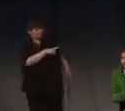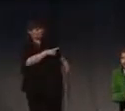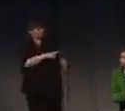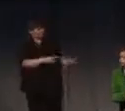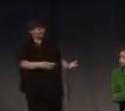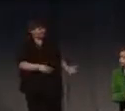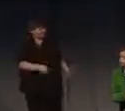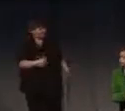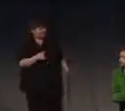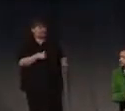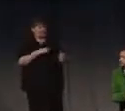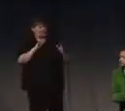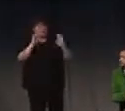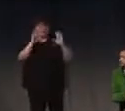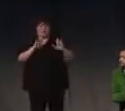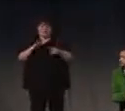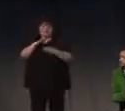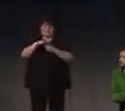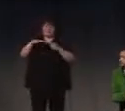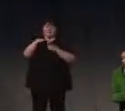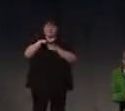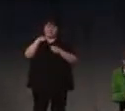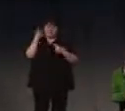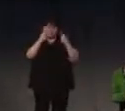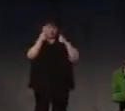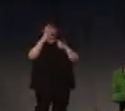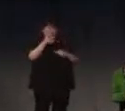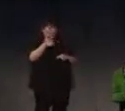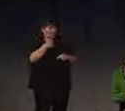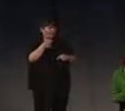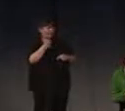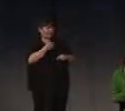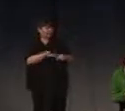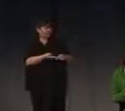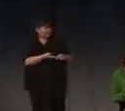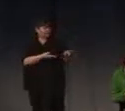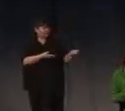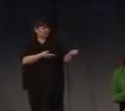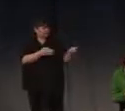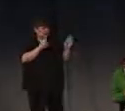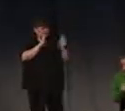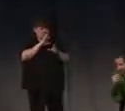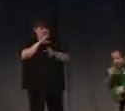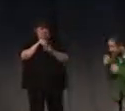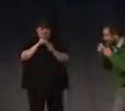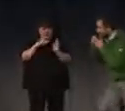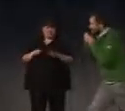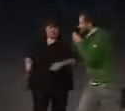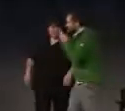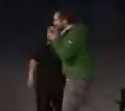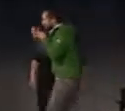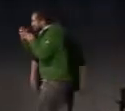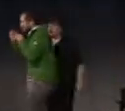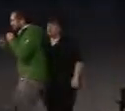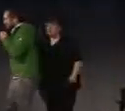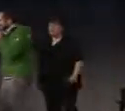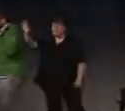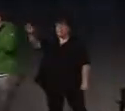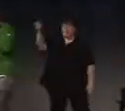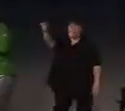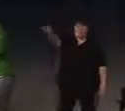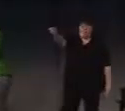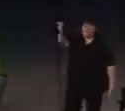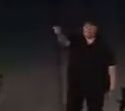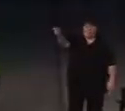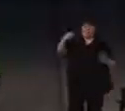this is like a great space and I was just wondering if you have any of these things in your future plans. Yeah. Then let's get to the video. Hopefully